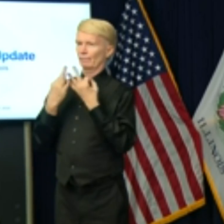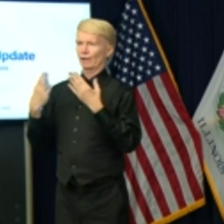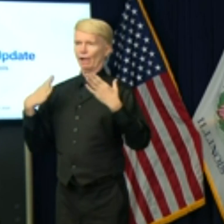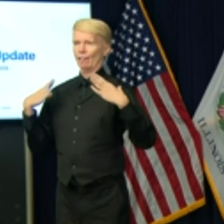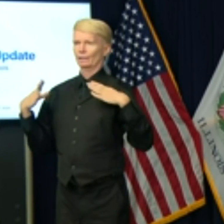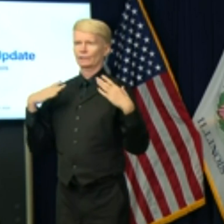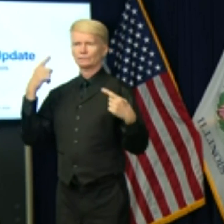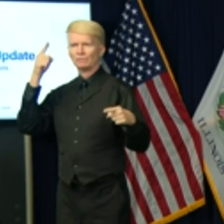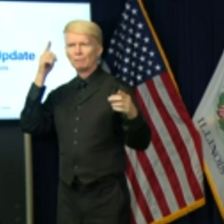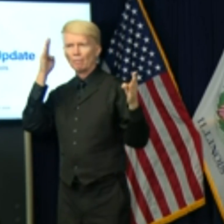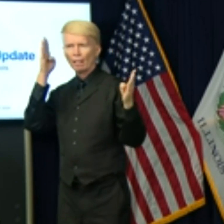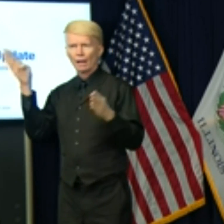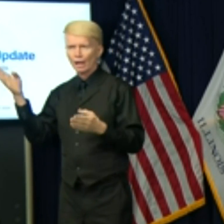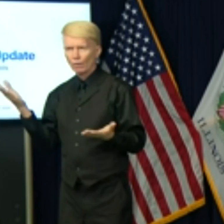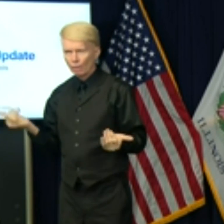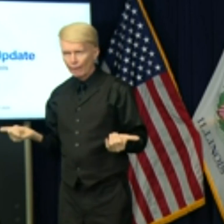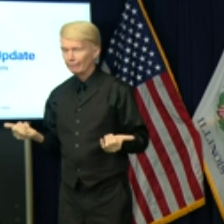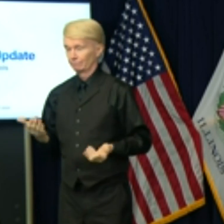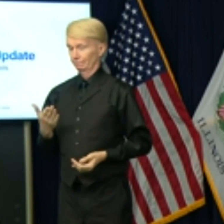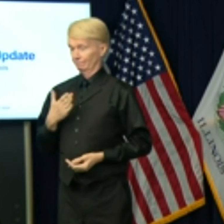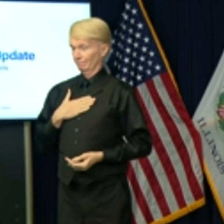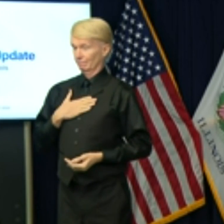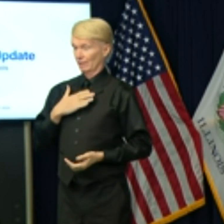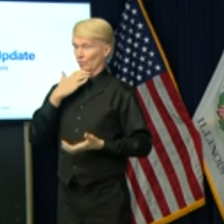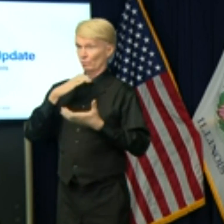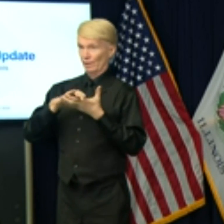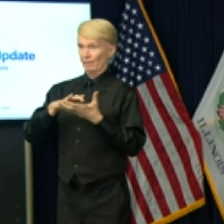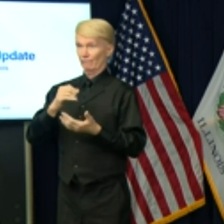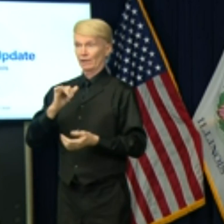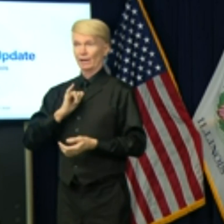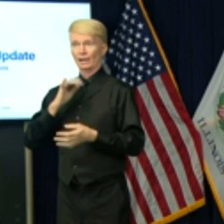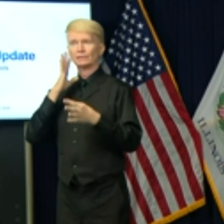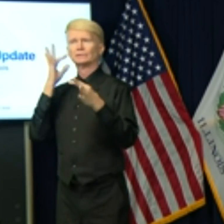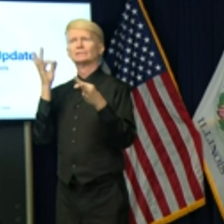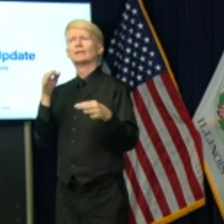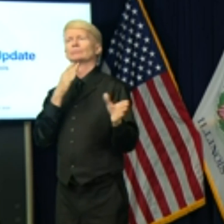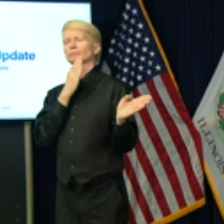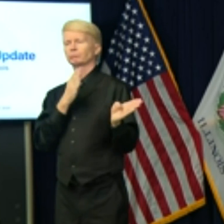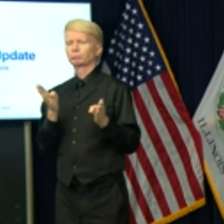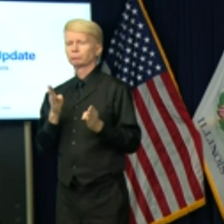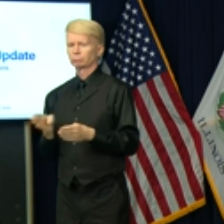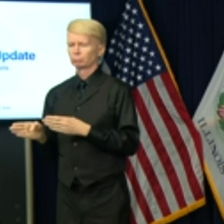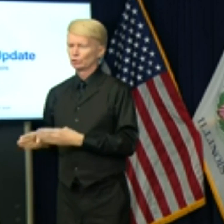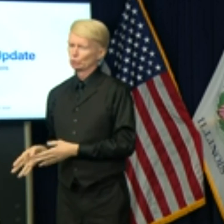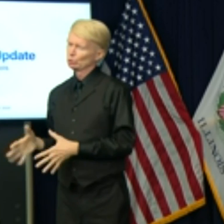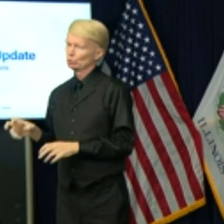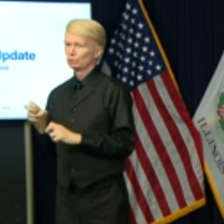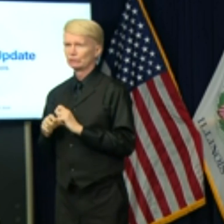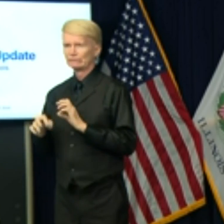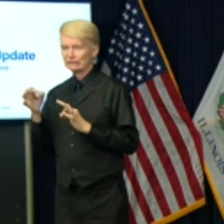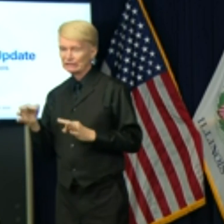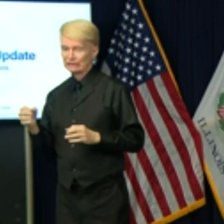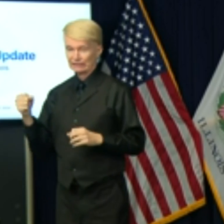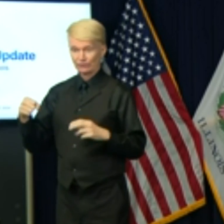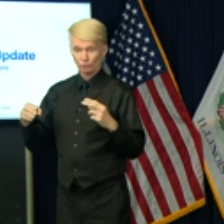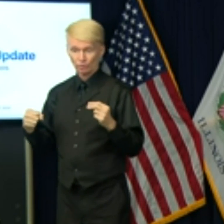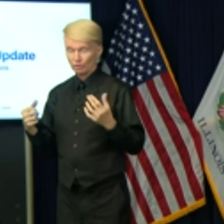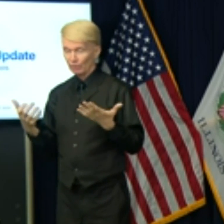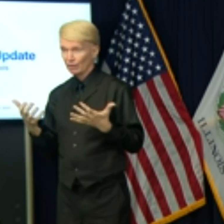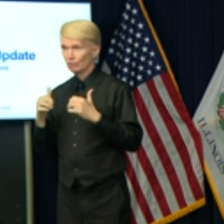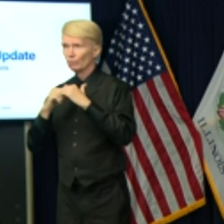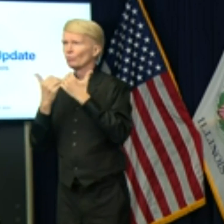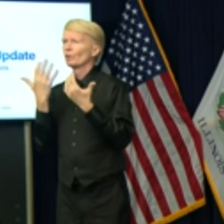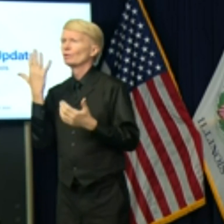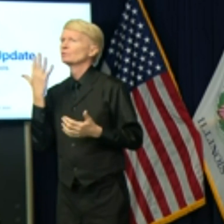in part because my wife and I were in the process of making the very hard decision that we may need to celebrate